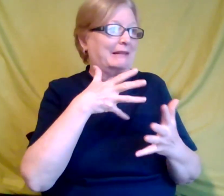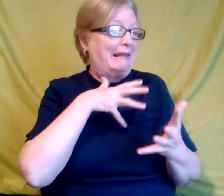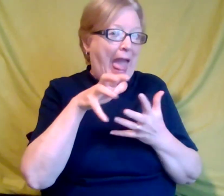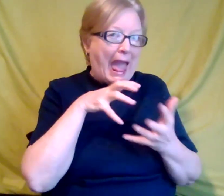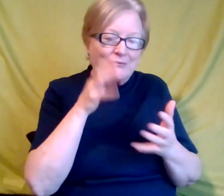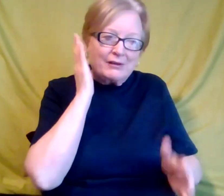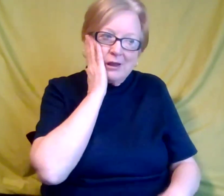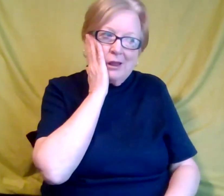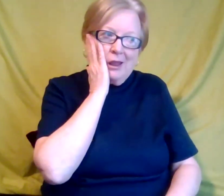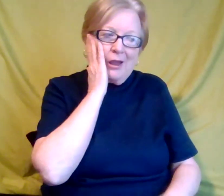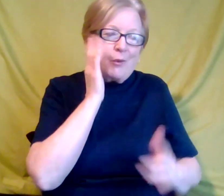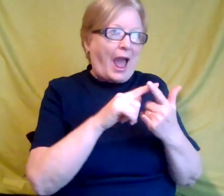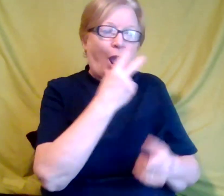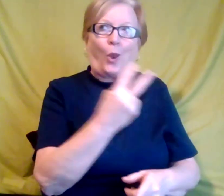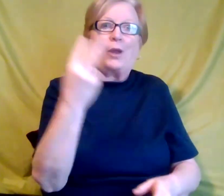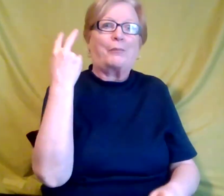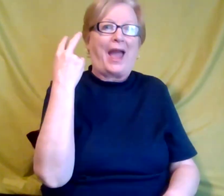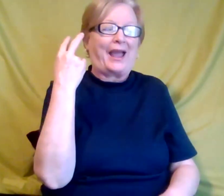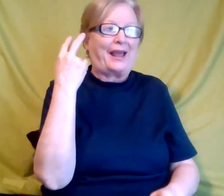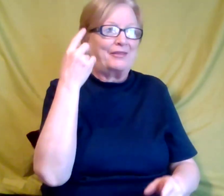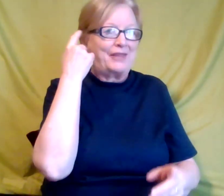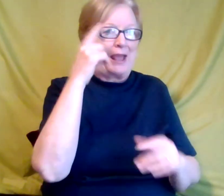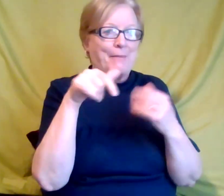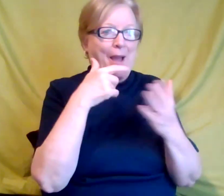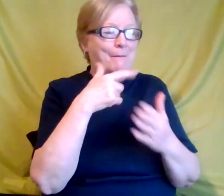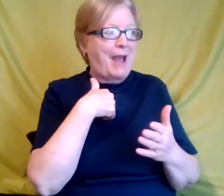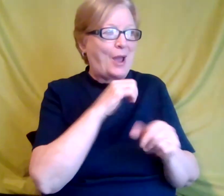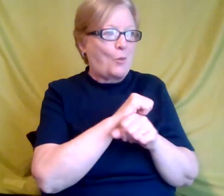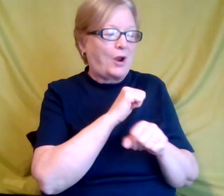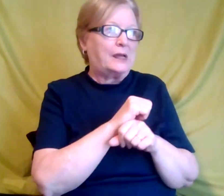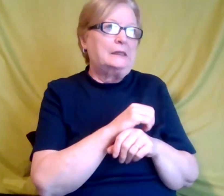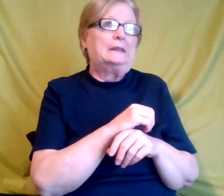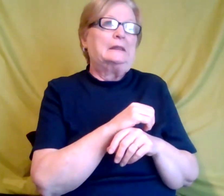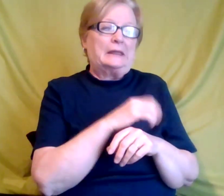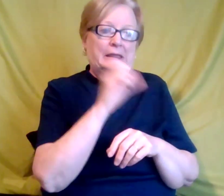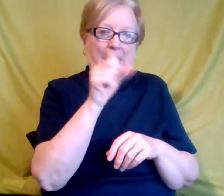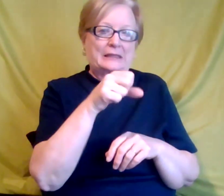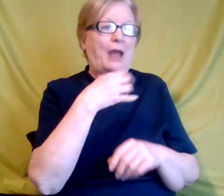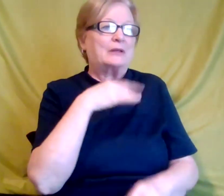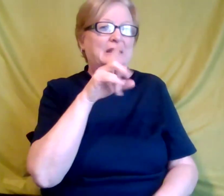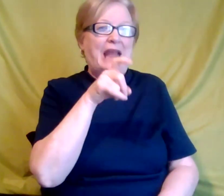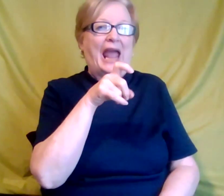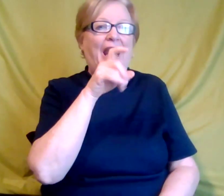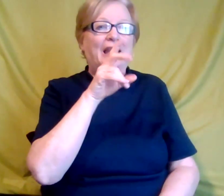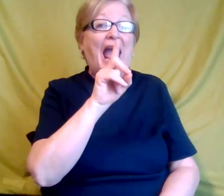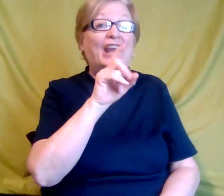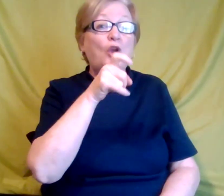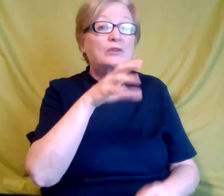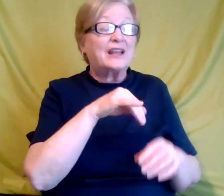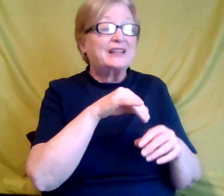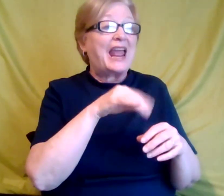when I reflect back on my employment, but yes, I was diagnosed at the age of 58, uh,